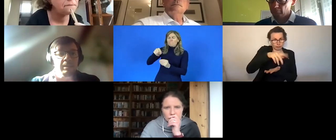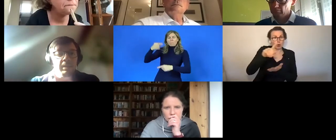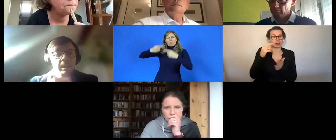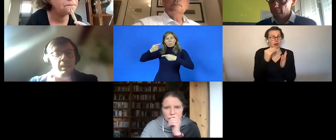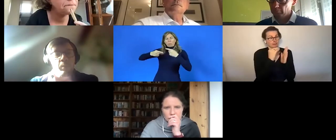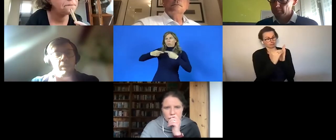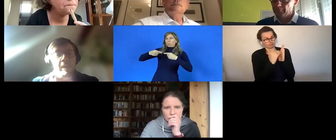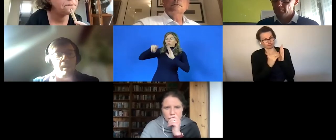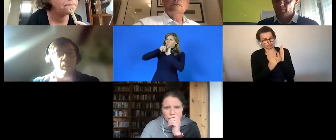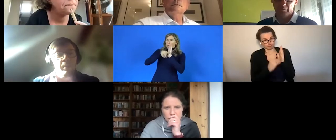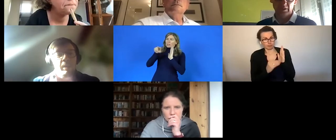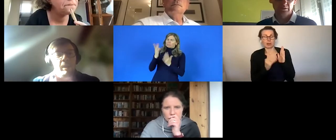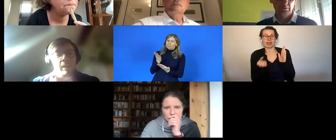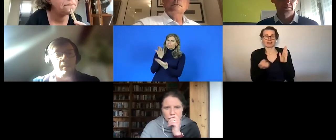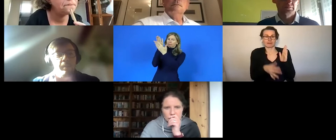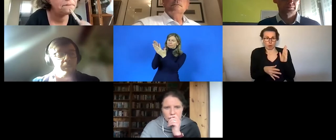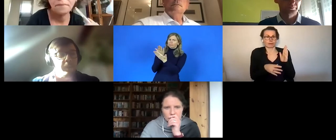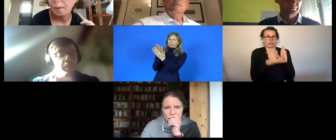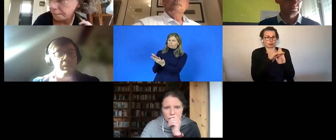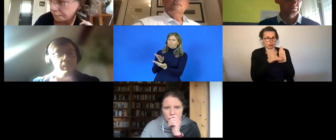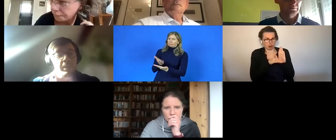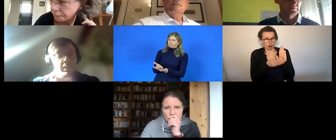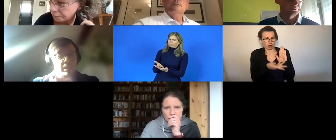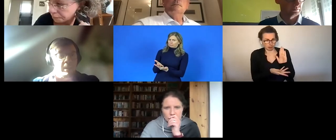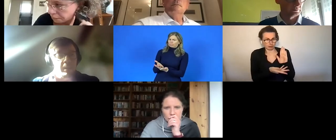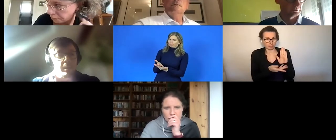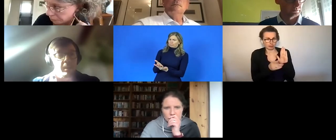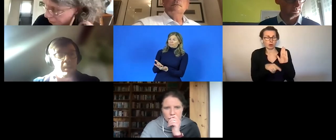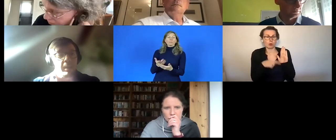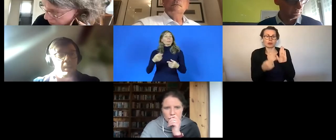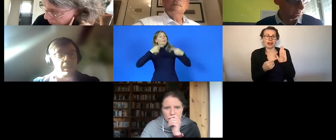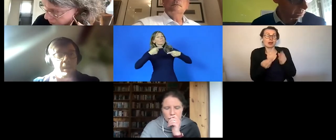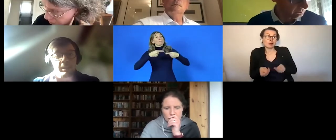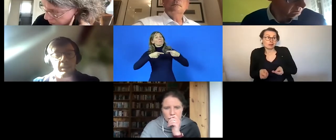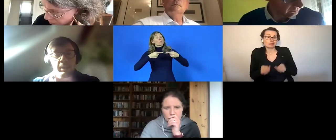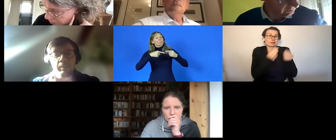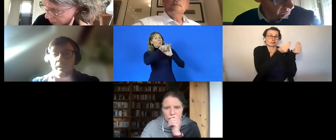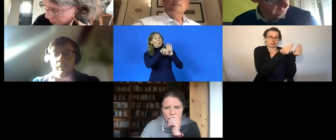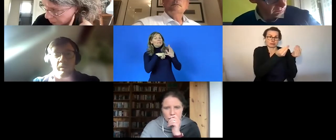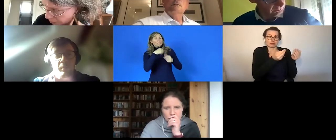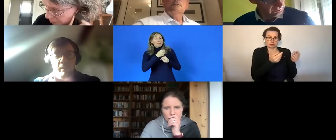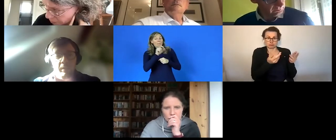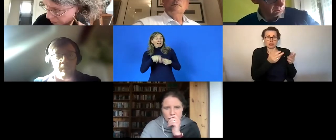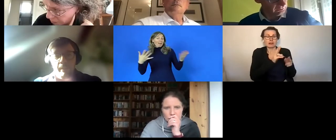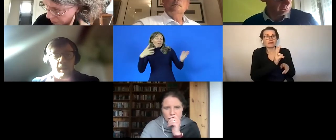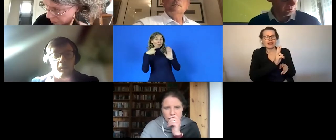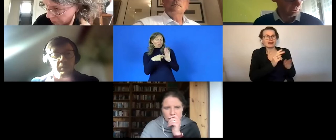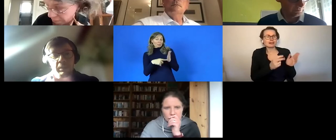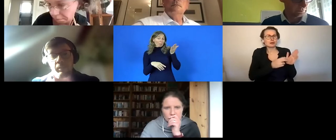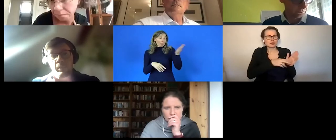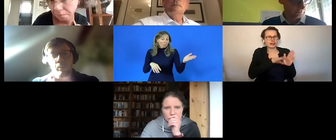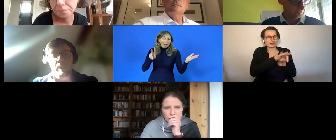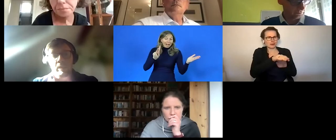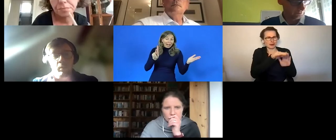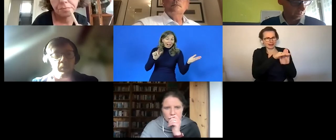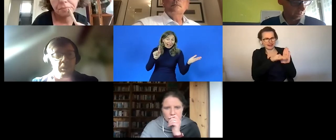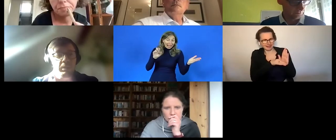standards that will help um policy makers like uh like uh katrin here but the rest of uh officials